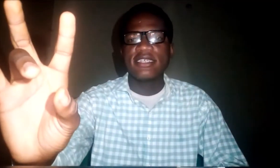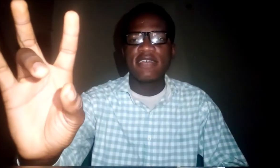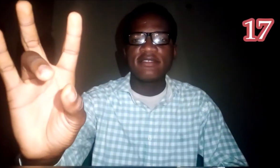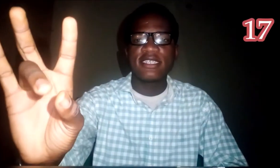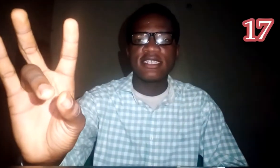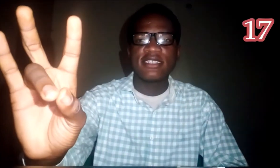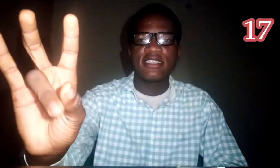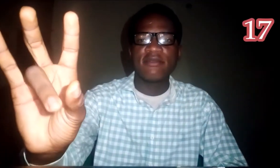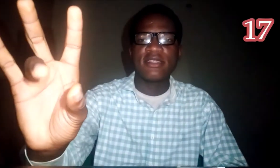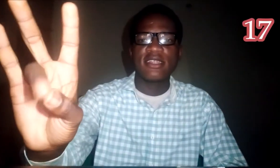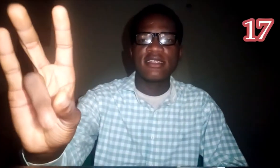Seventeen. Same thing.